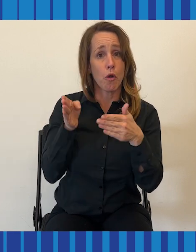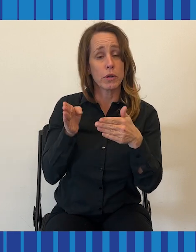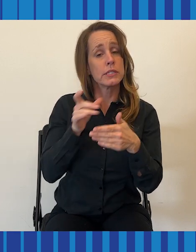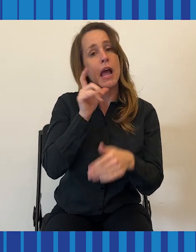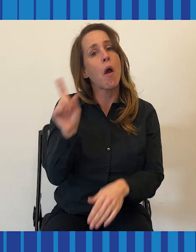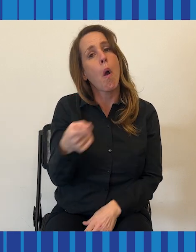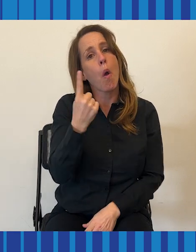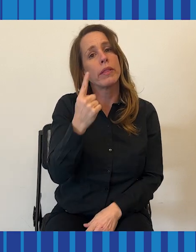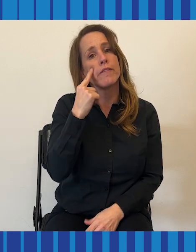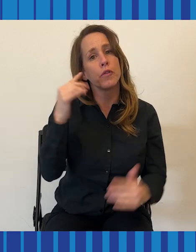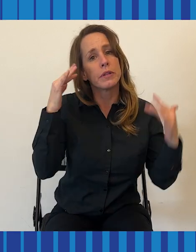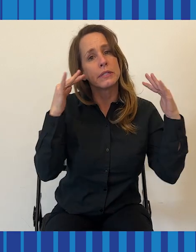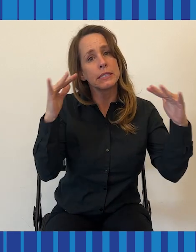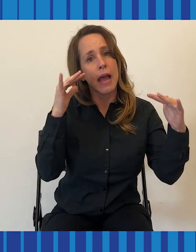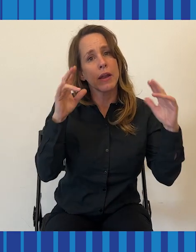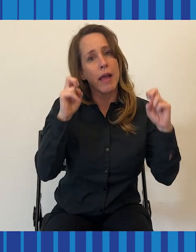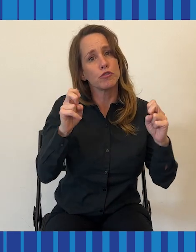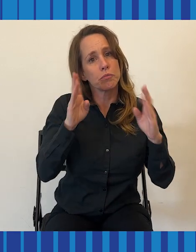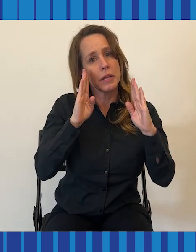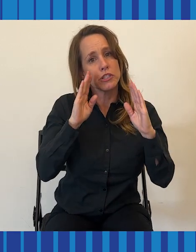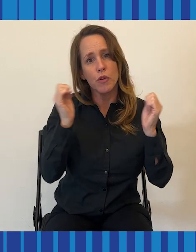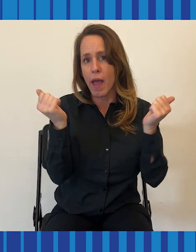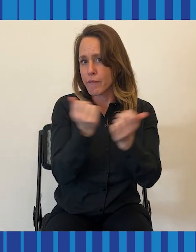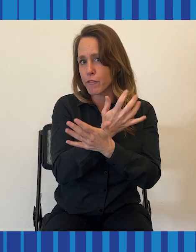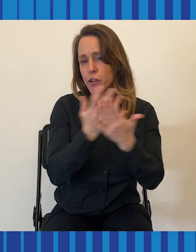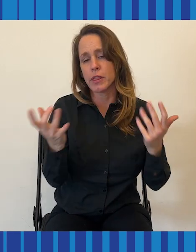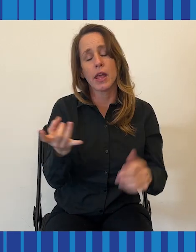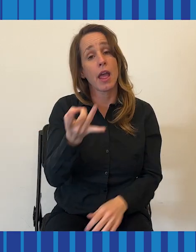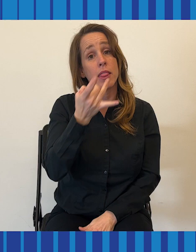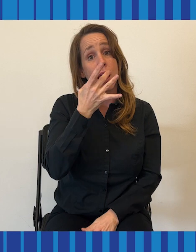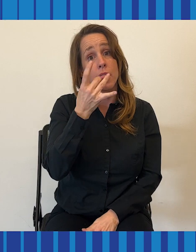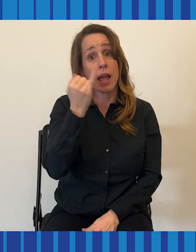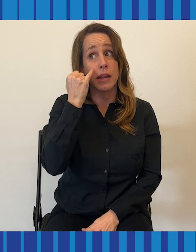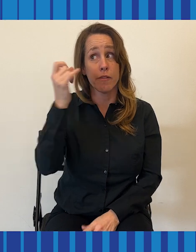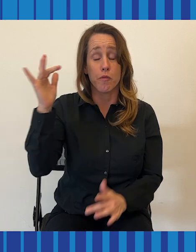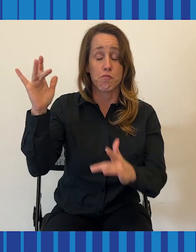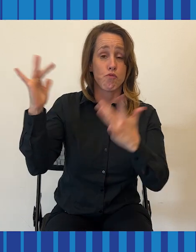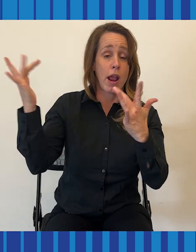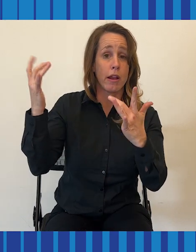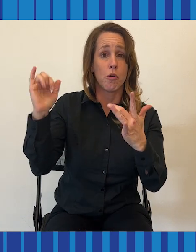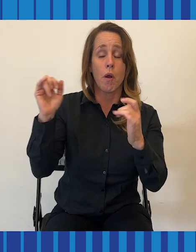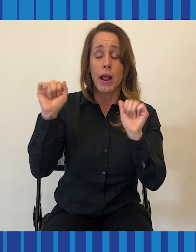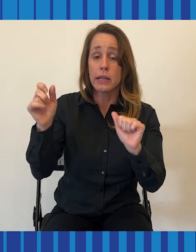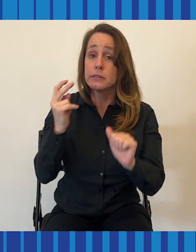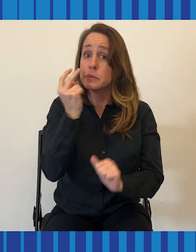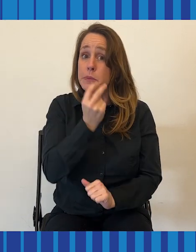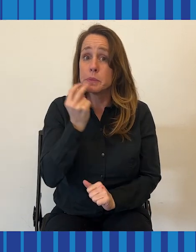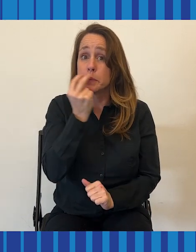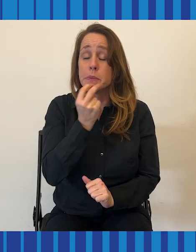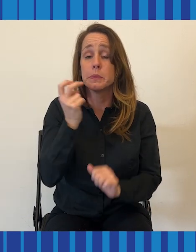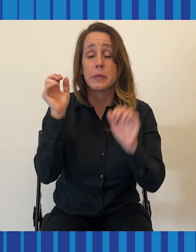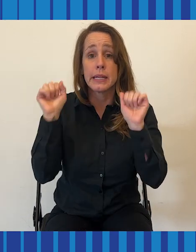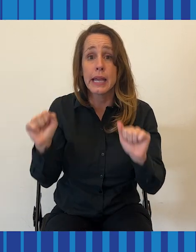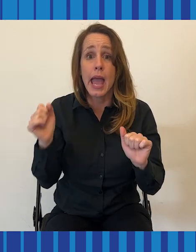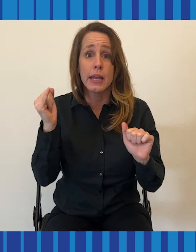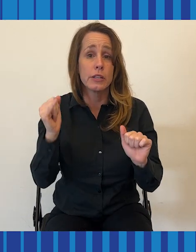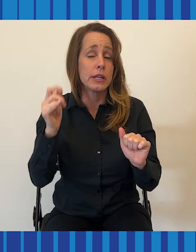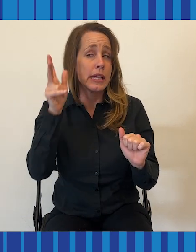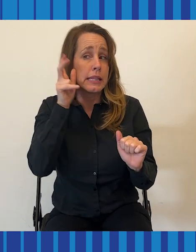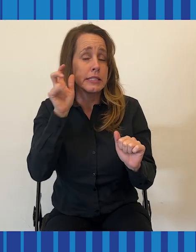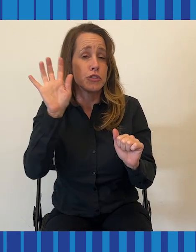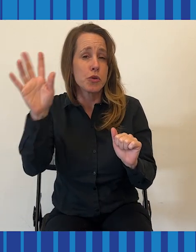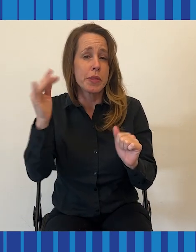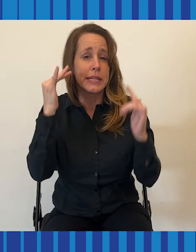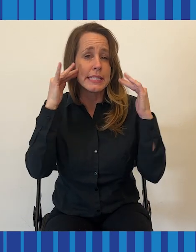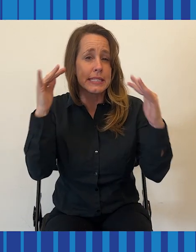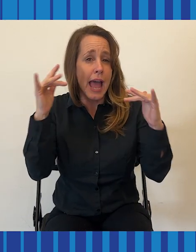The light, you know, how bright the light is, how well I can see your lips, the sounds that are coming in, the sounds that are in the background, every gesture you make, every